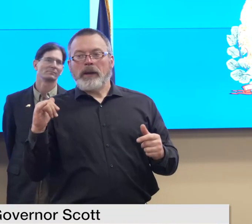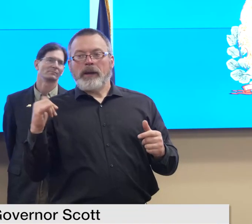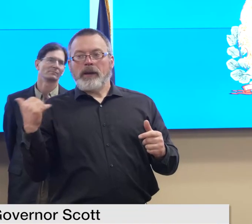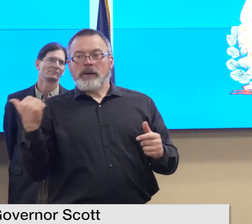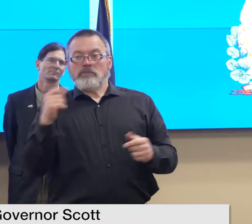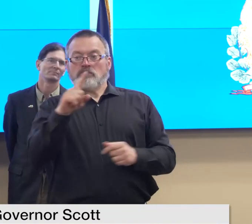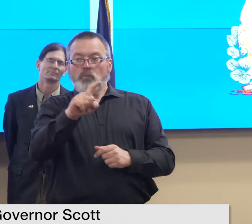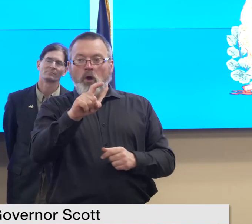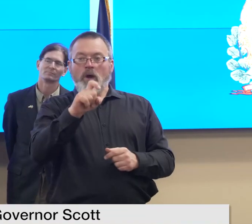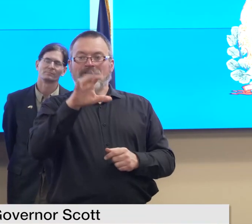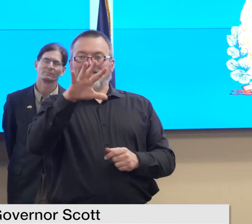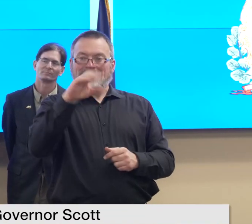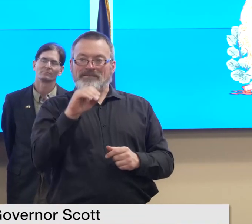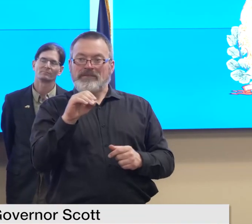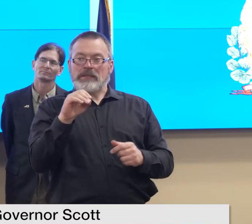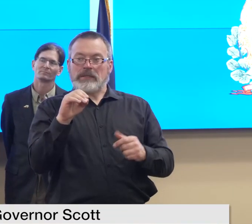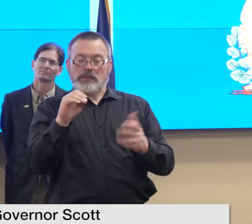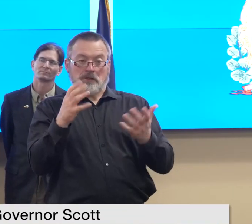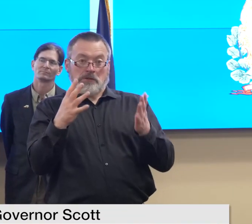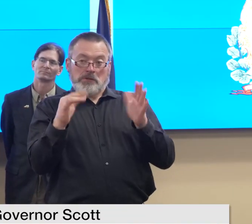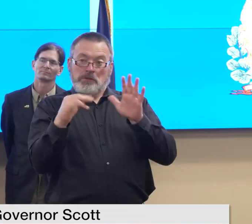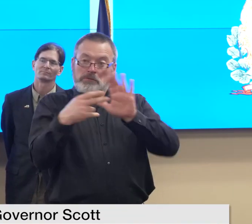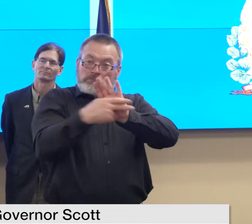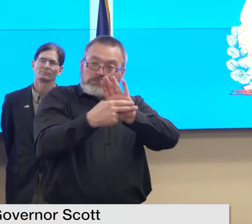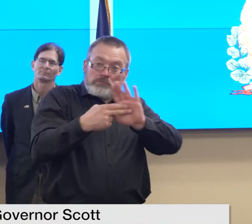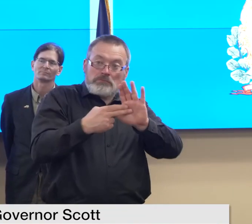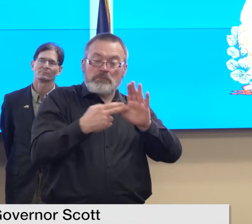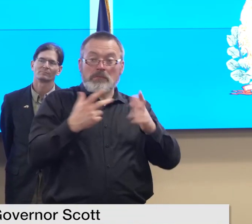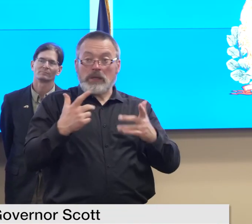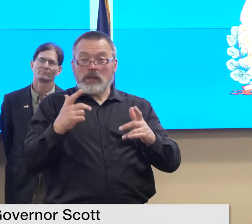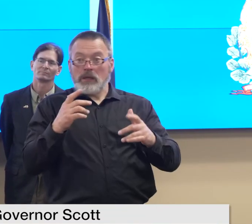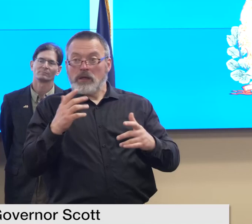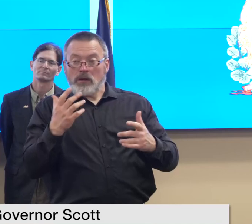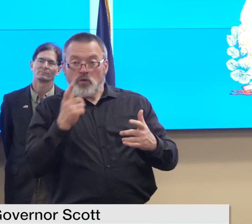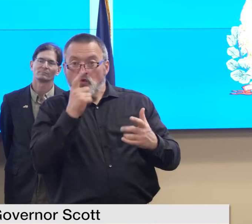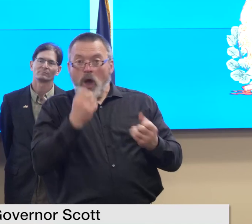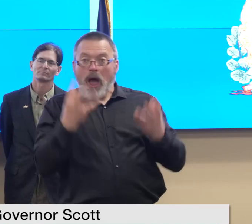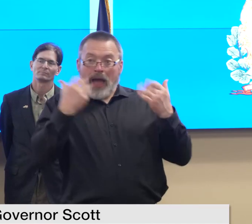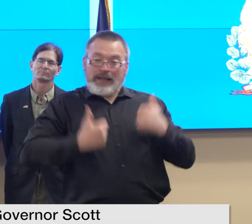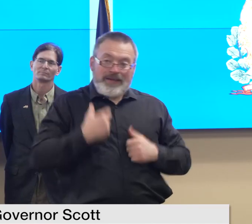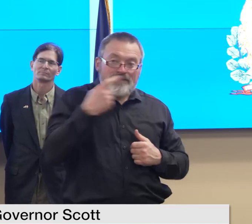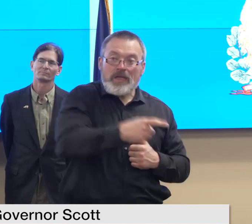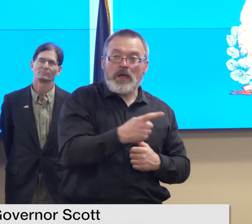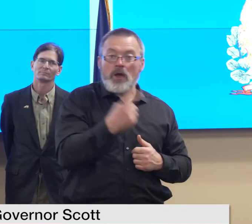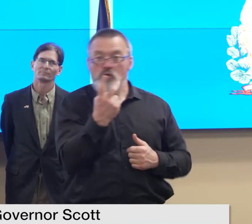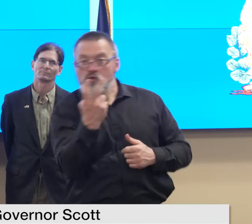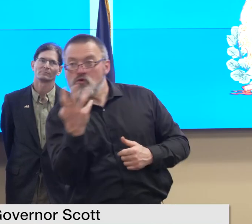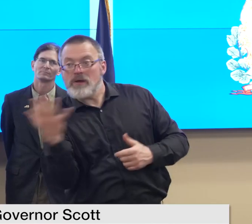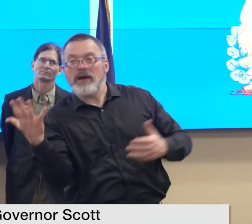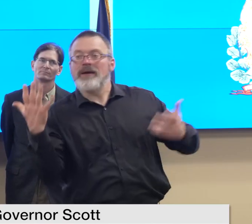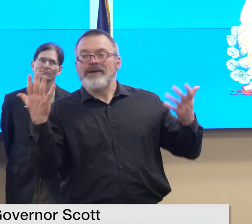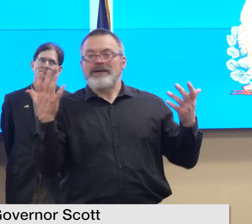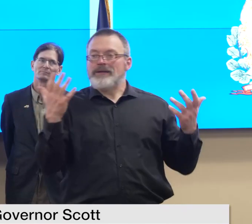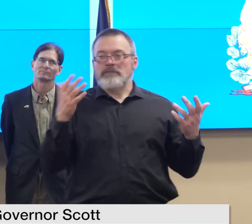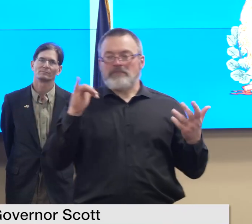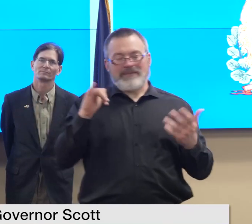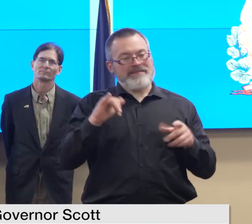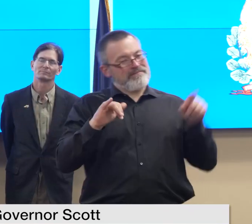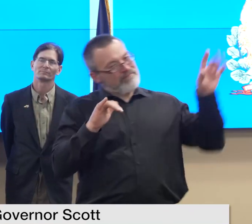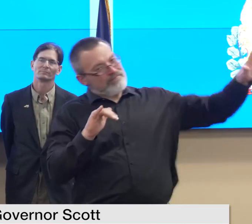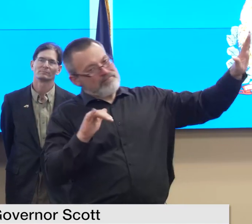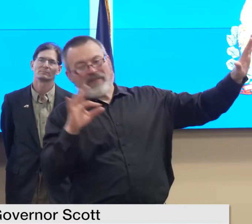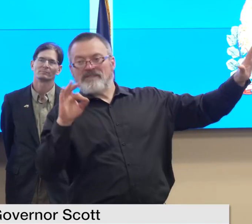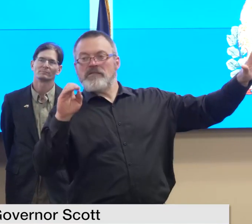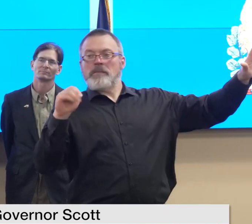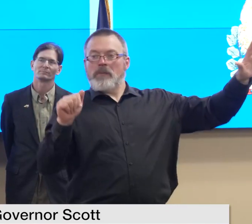how they define it so we really won't know the final answer until fema literally goes into that building and looks at that structure so as defined by